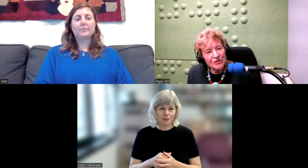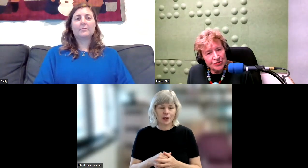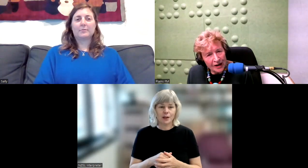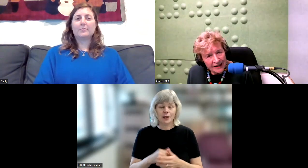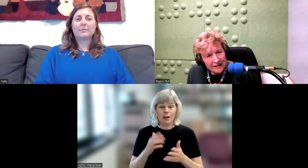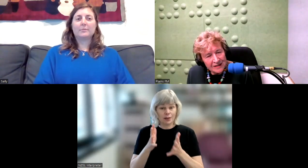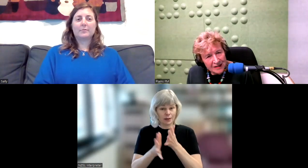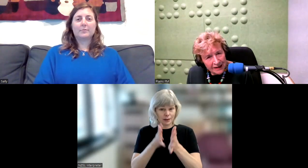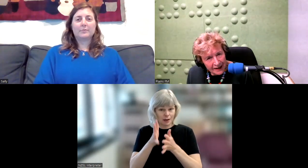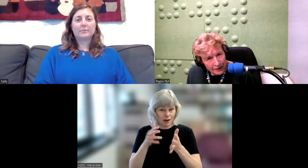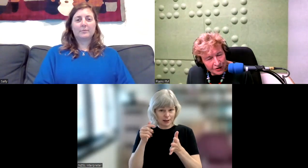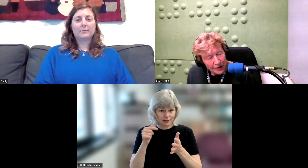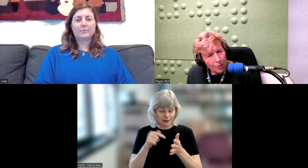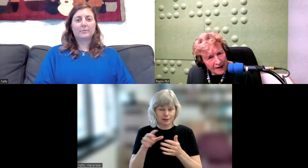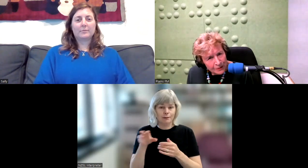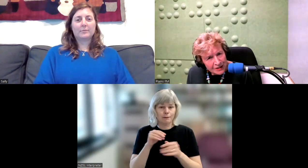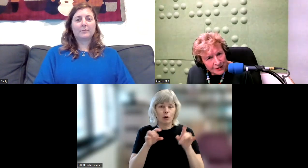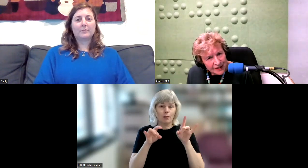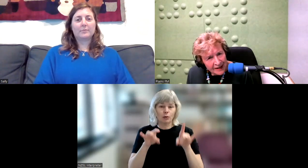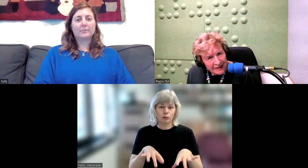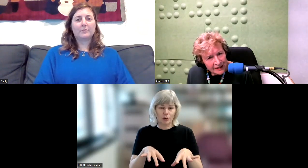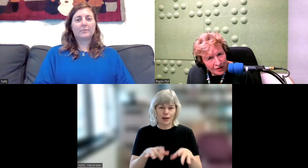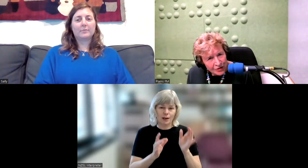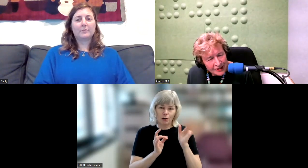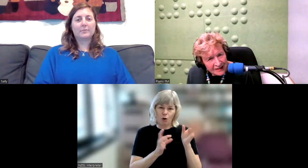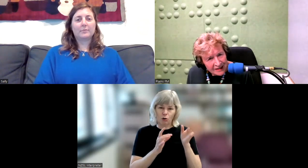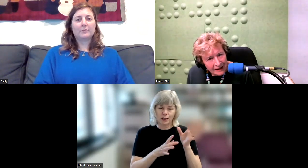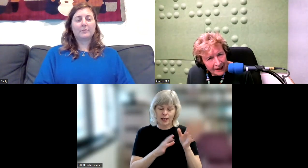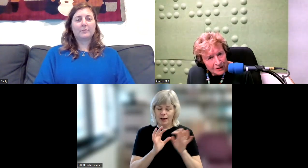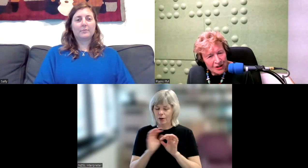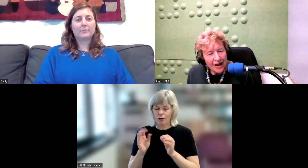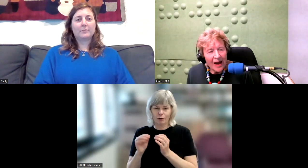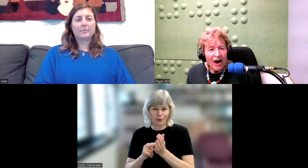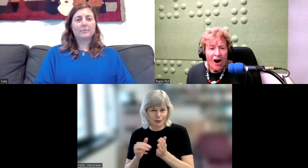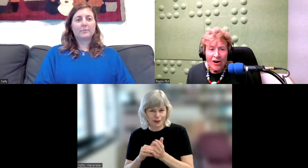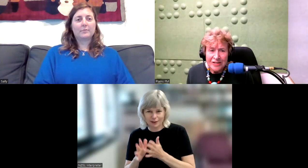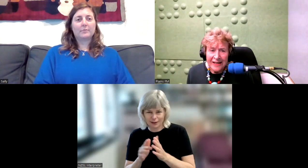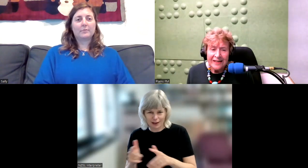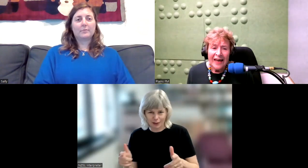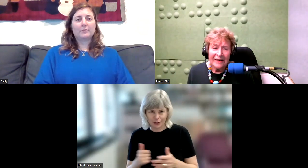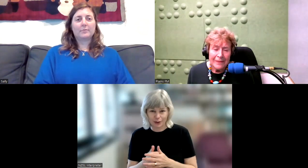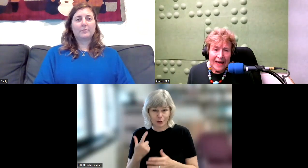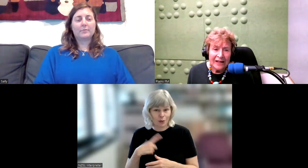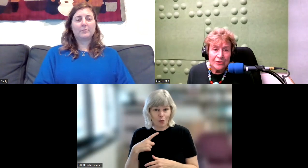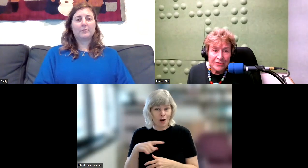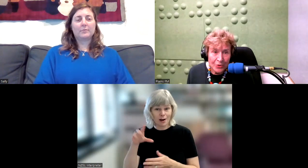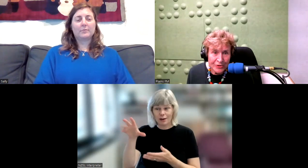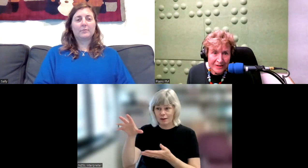Australian Sign Language. And why did we use that and not New Zealand Sign Language? Auslan had a lot of resources.